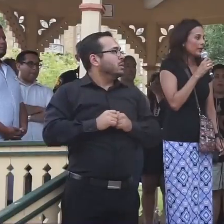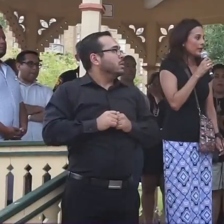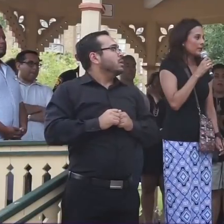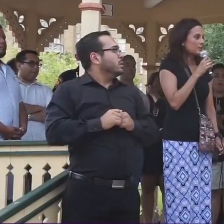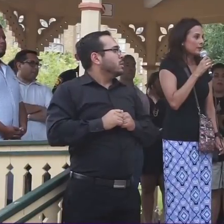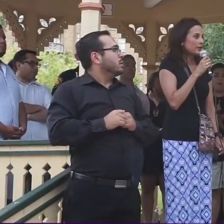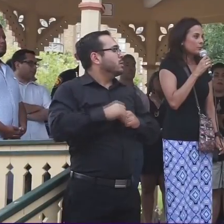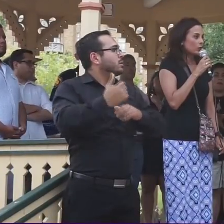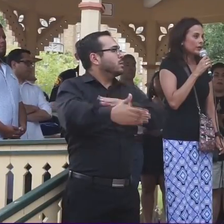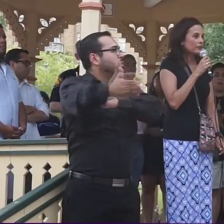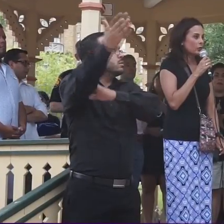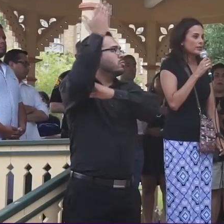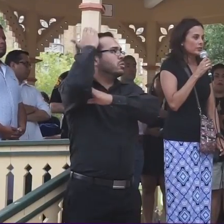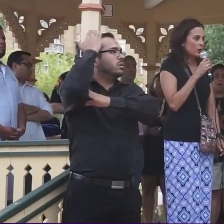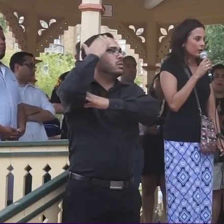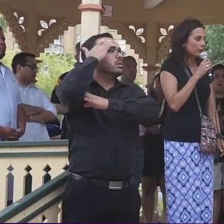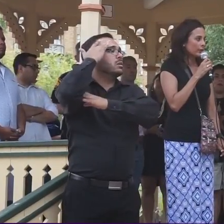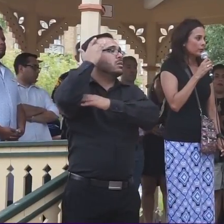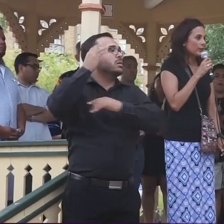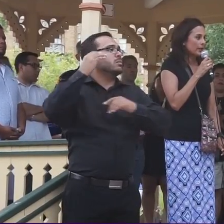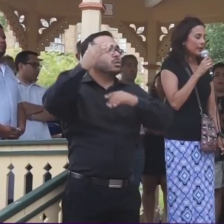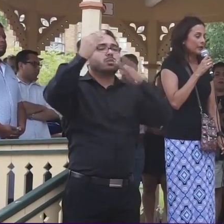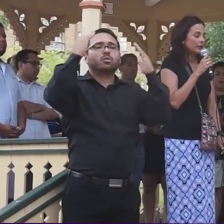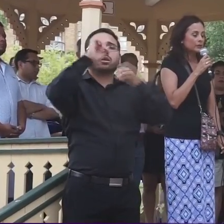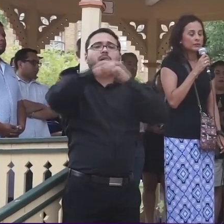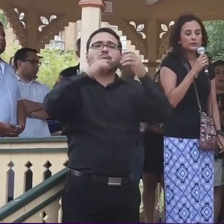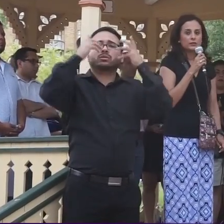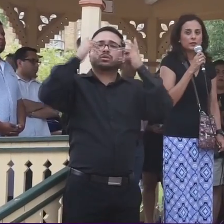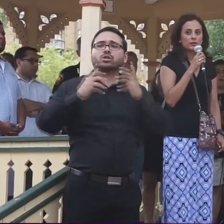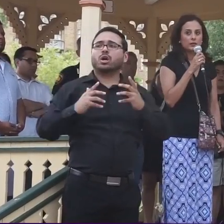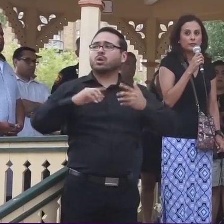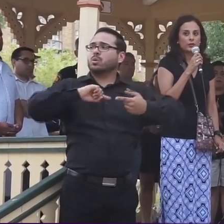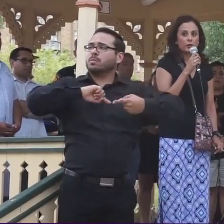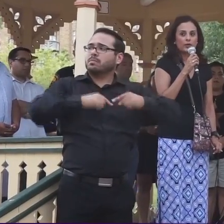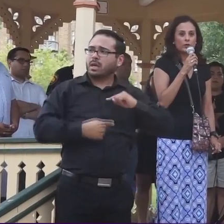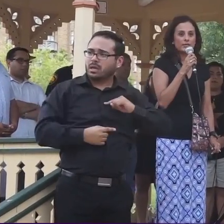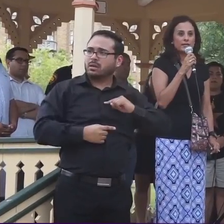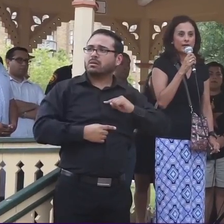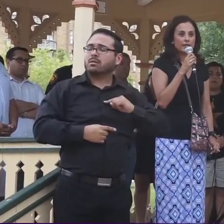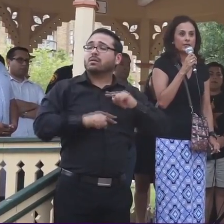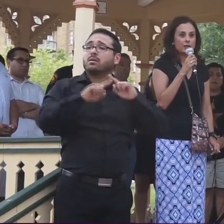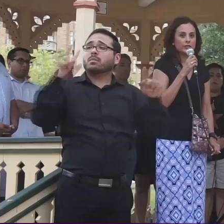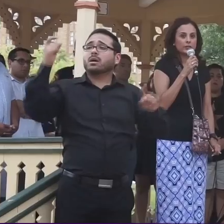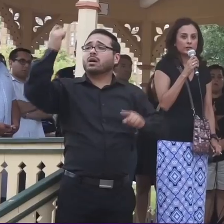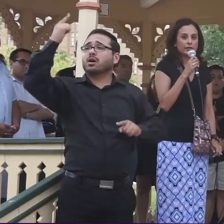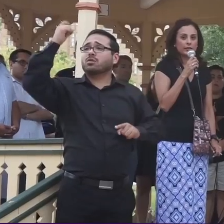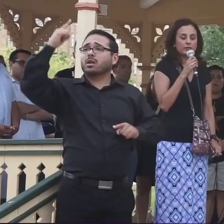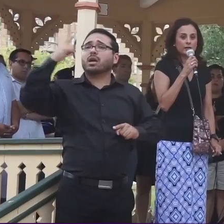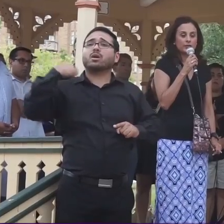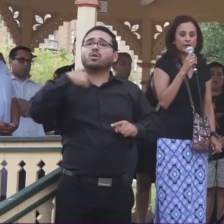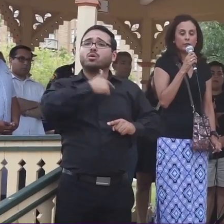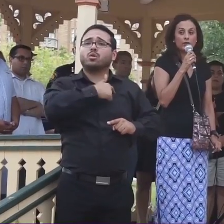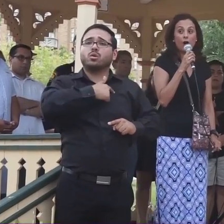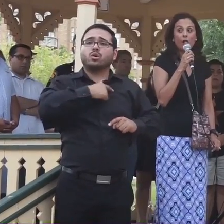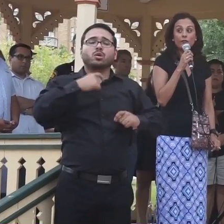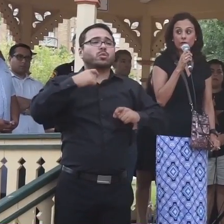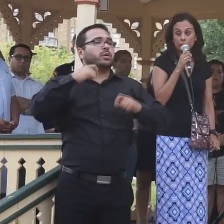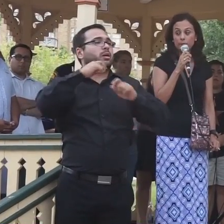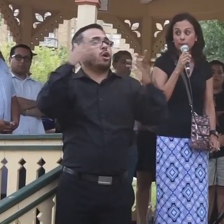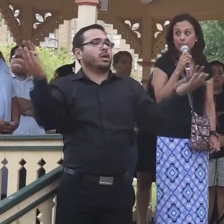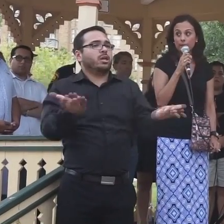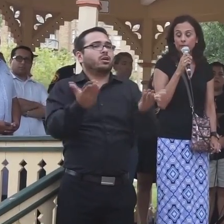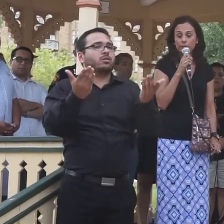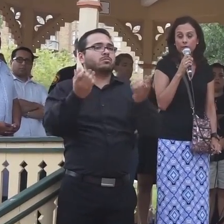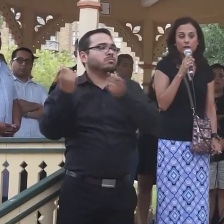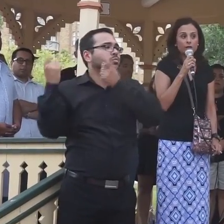This morning, it has been a morning of great sorrow and great pain. But know that we stand in solidarity with all